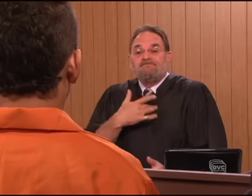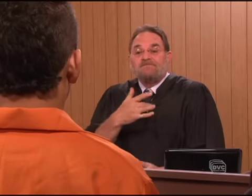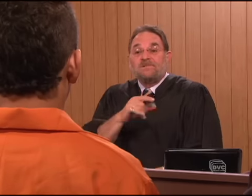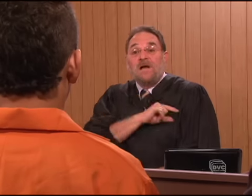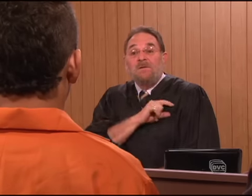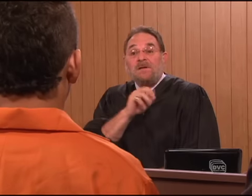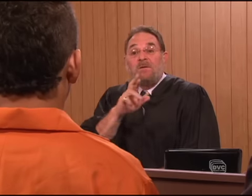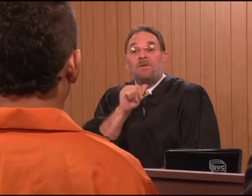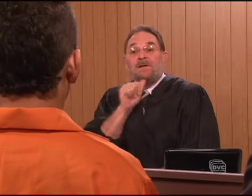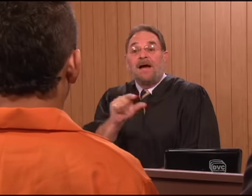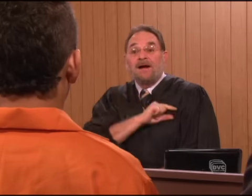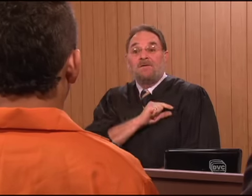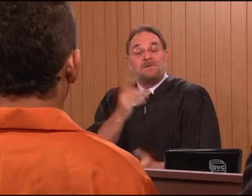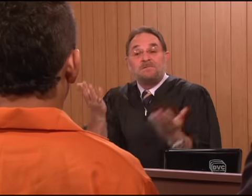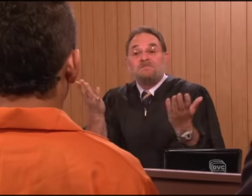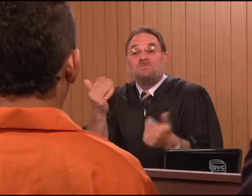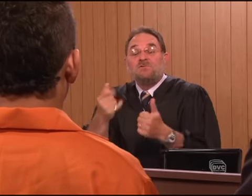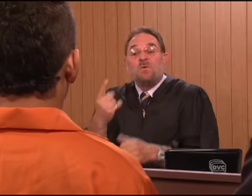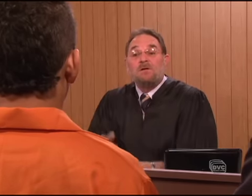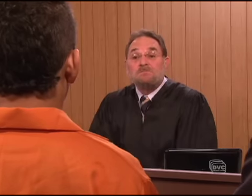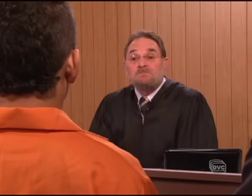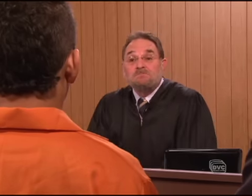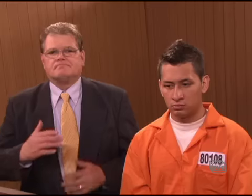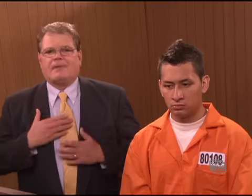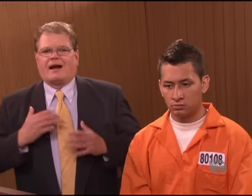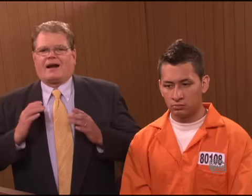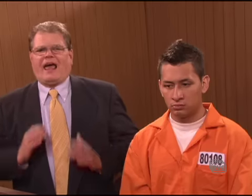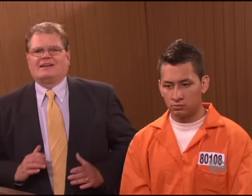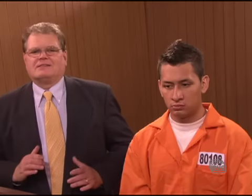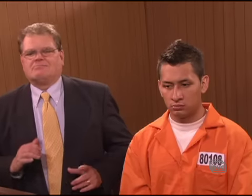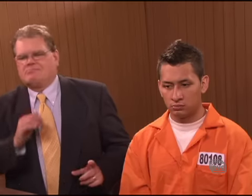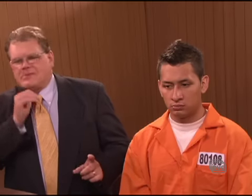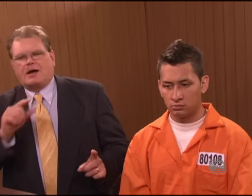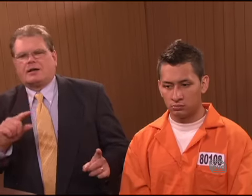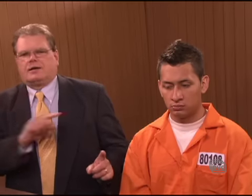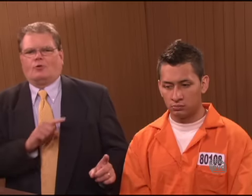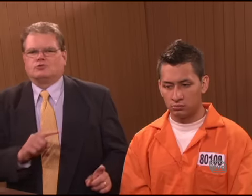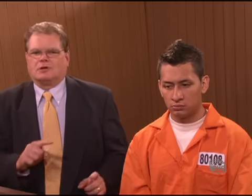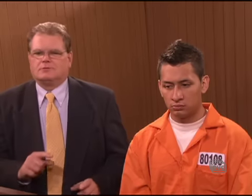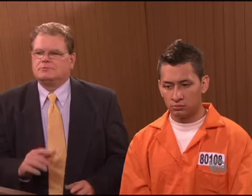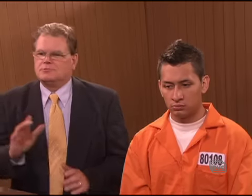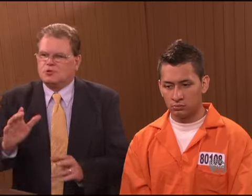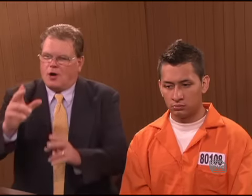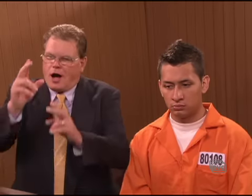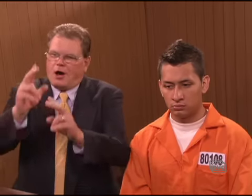What's your feeling? Are you guilty or not guilty? My client pleads not guilty, Your Honor. Your